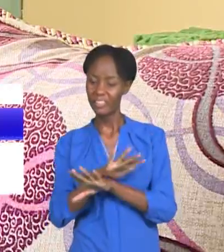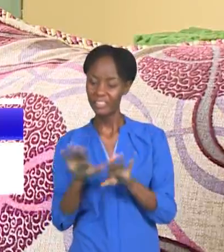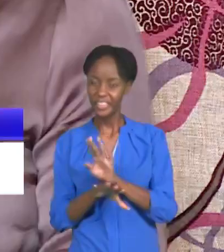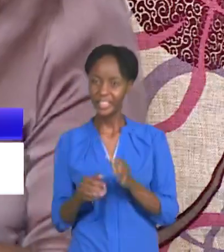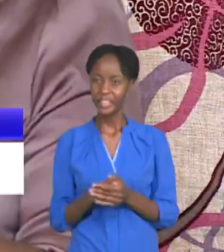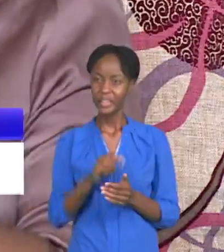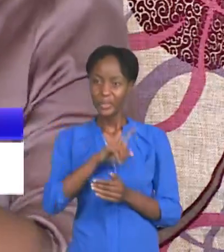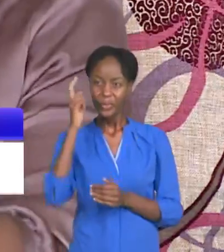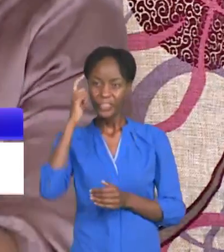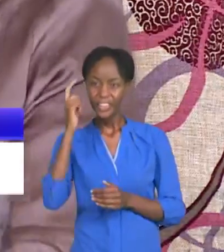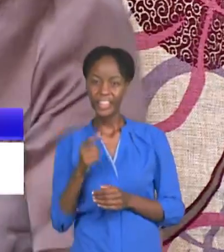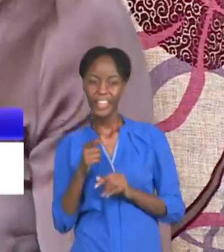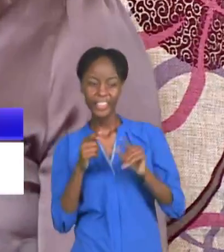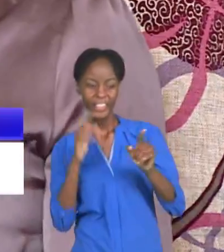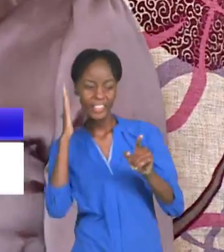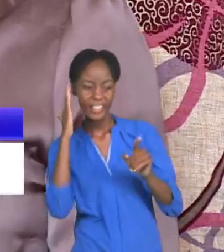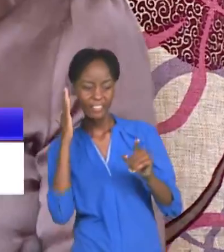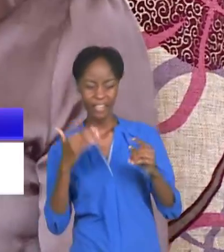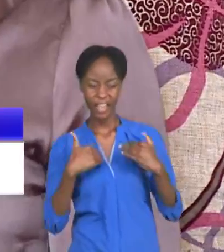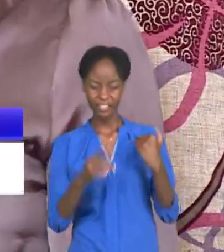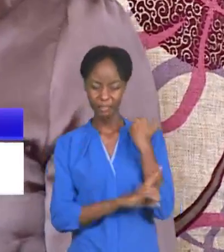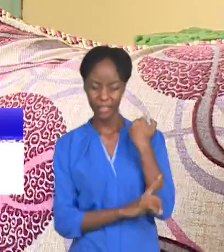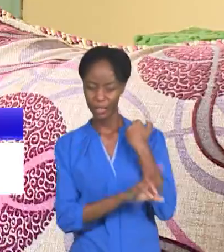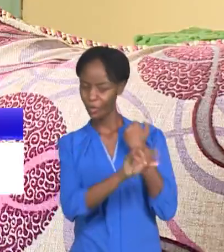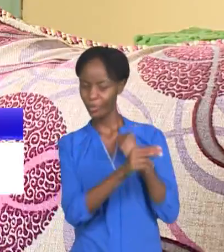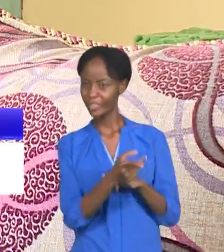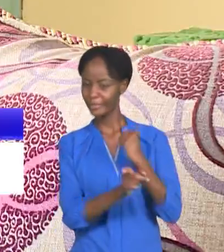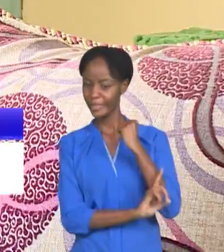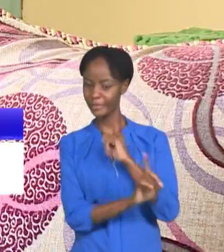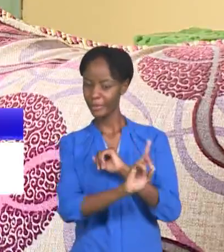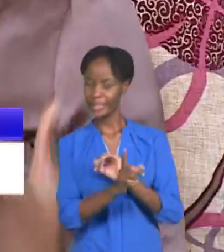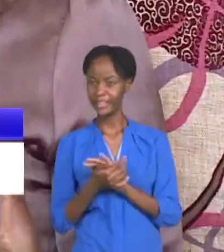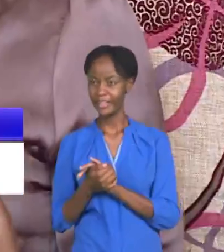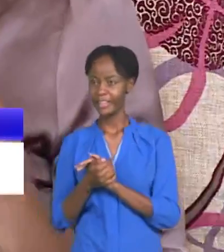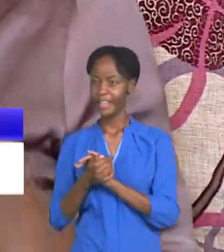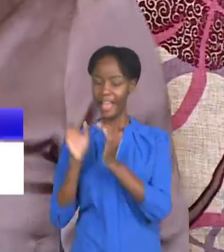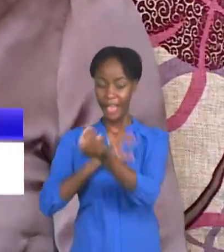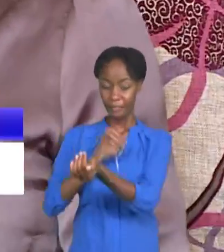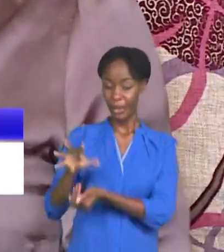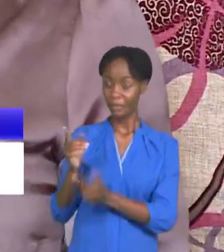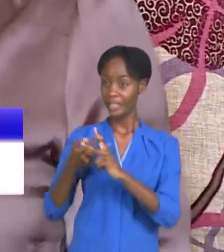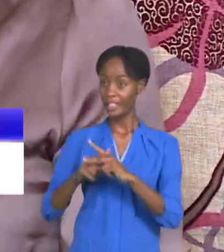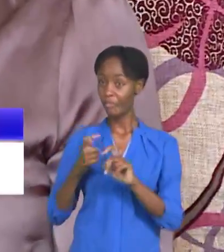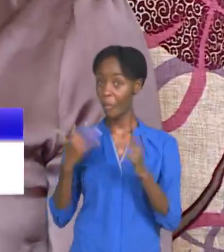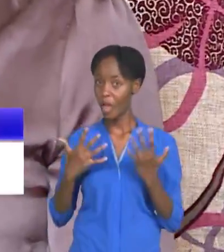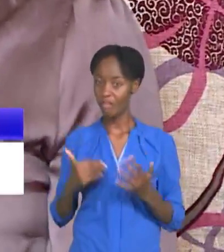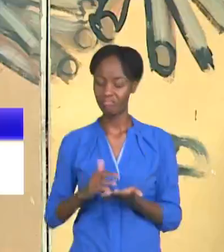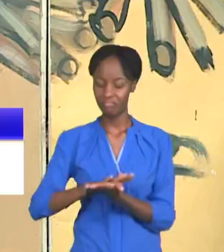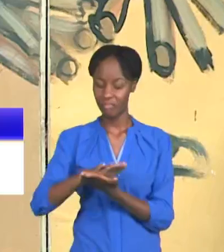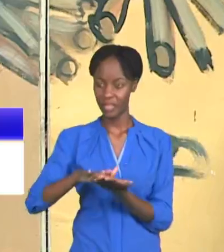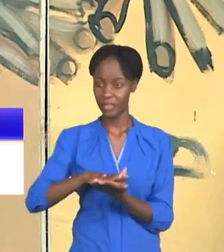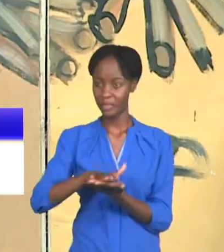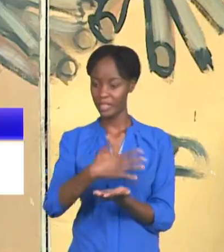we think that they are being punished but they're not empowerment starts from the basic thing